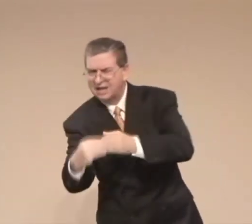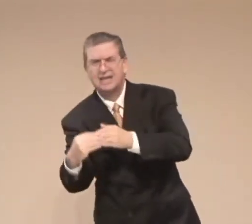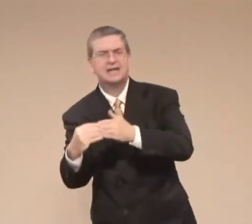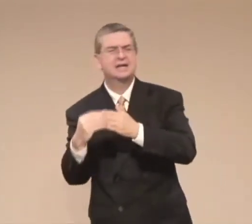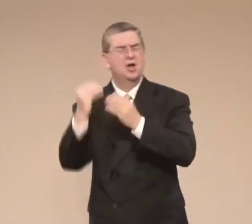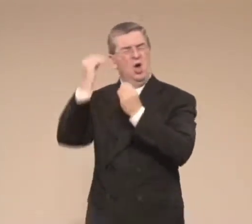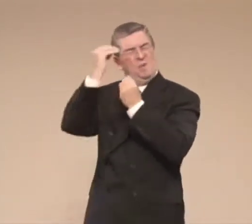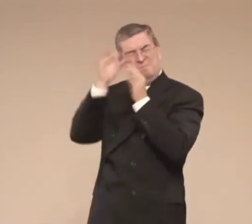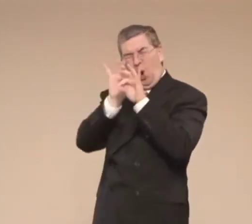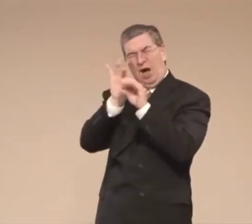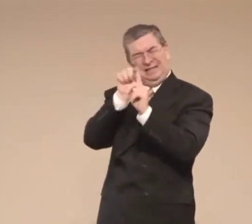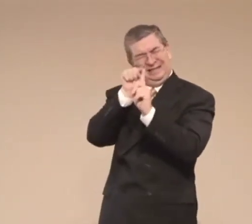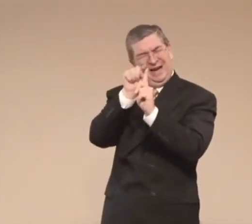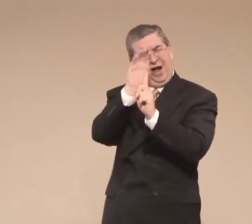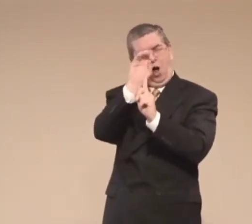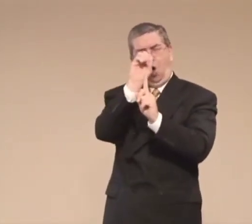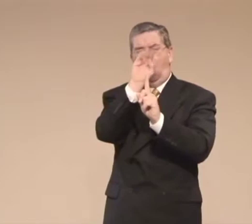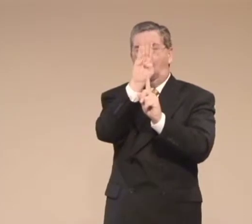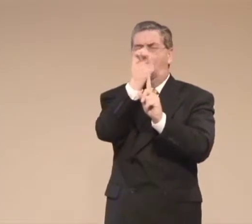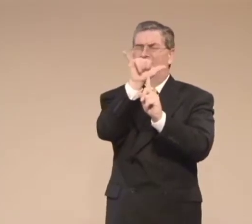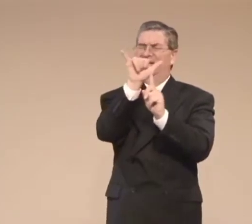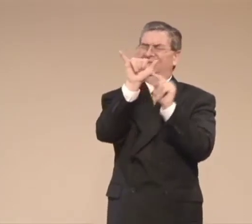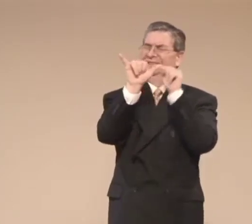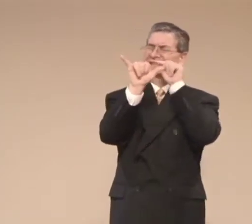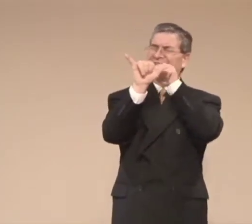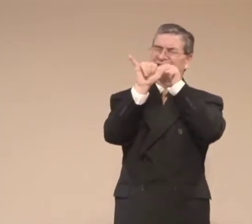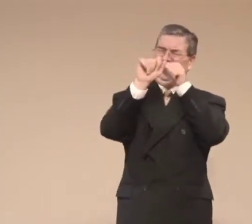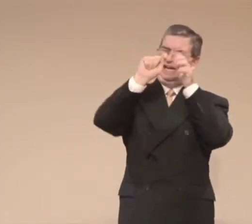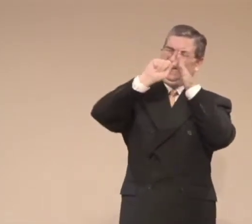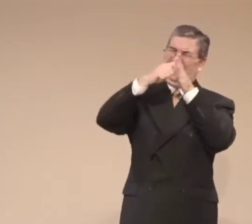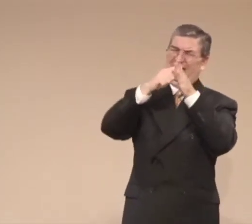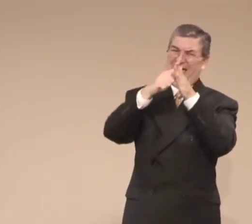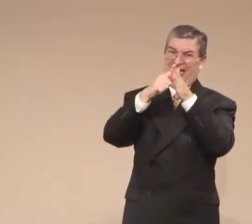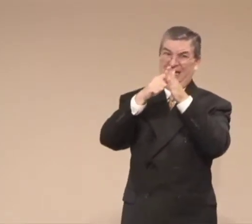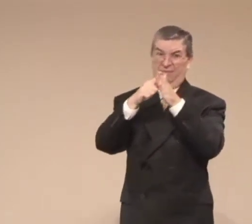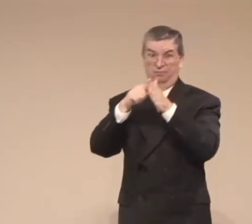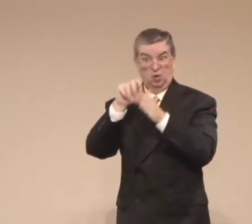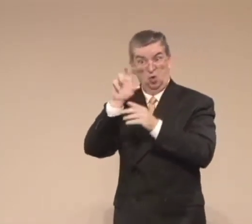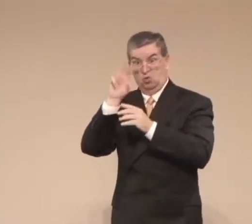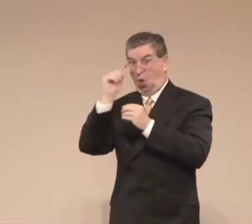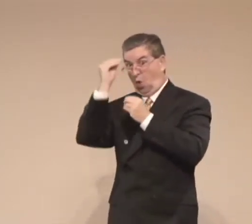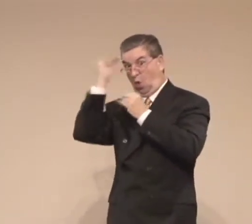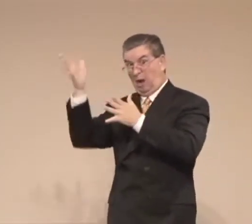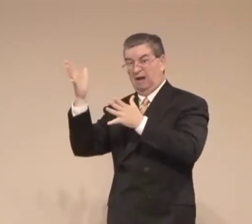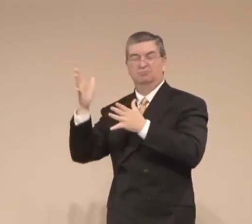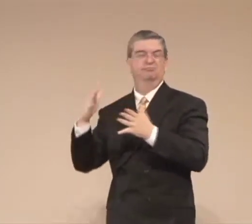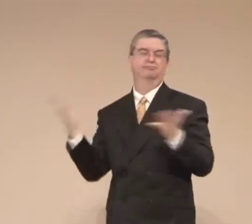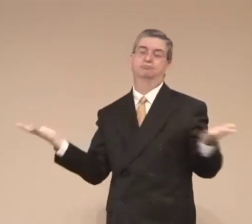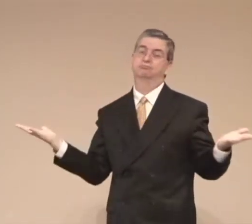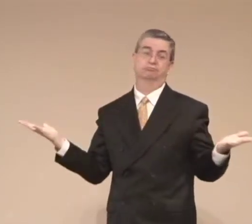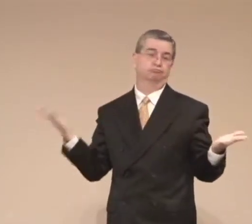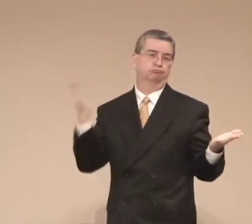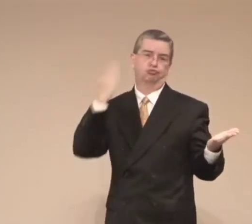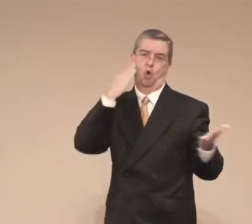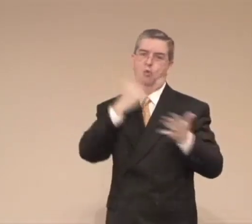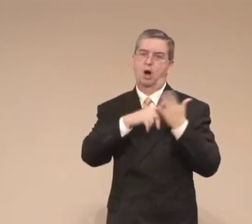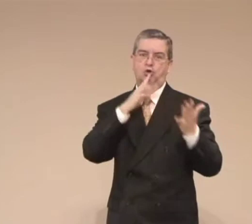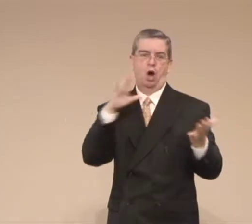That is his advice that he will lead us. But we must obey him. That is